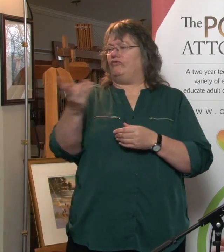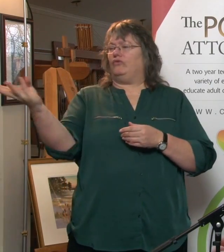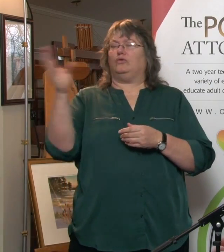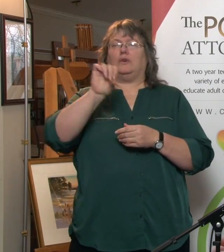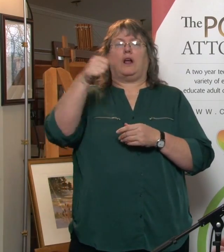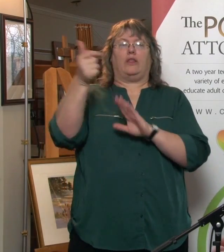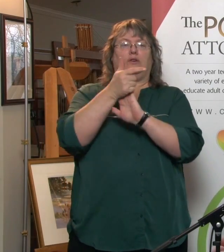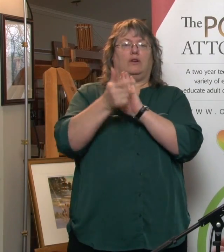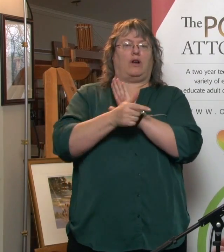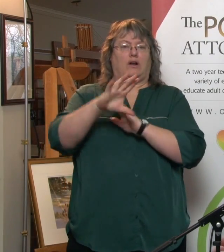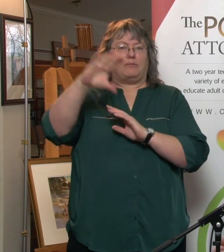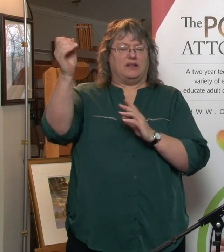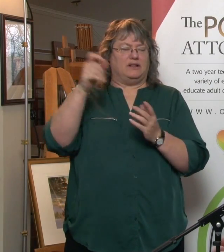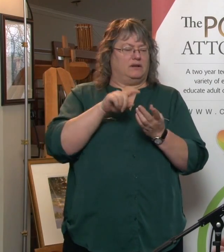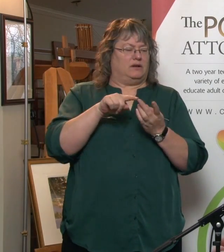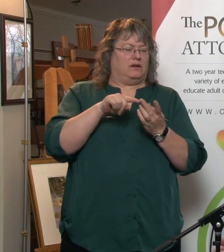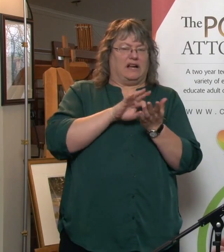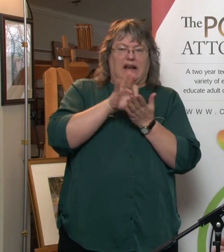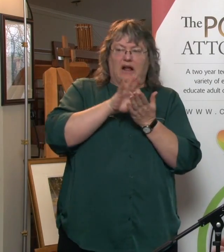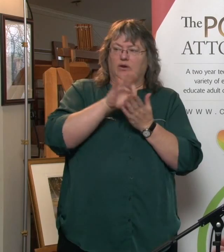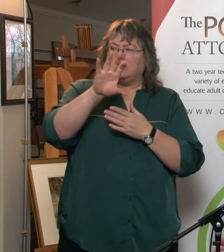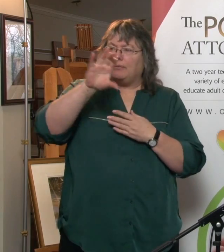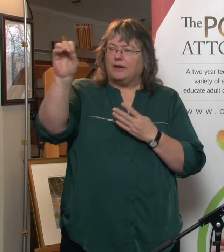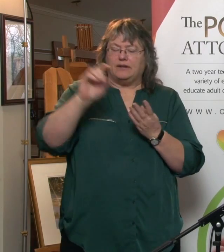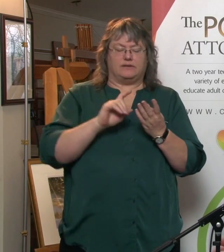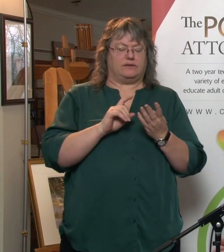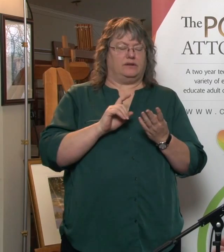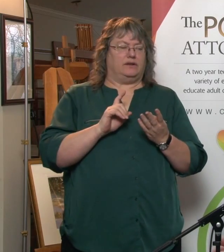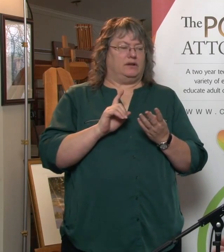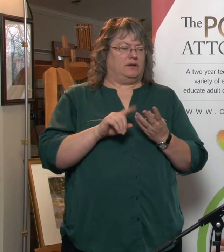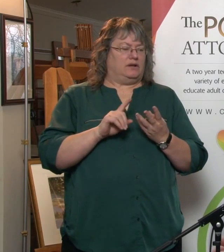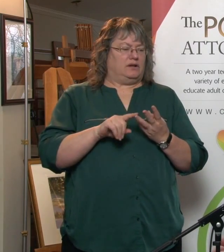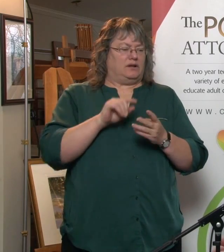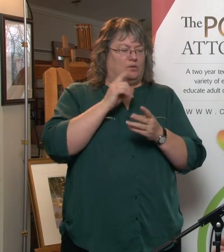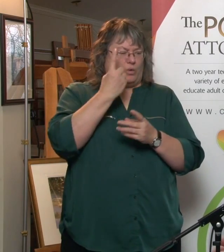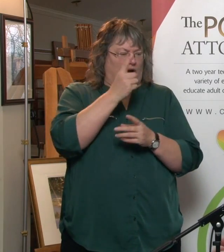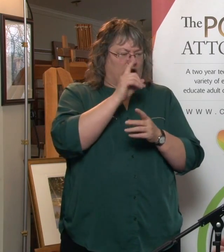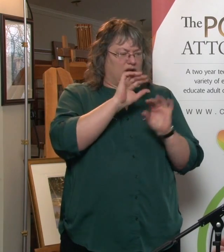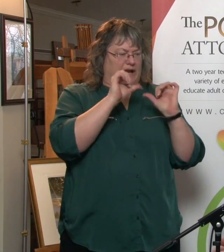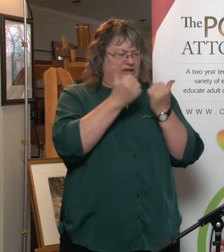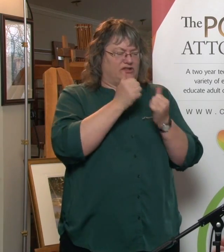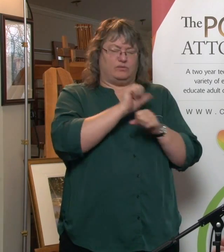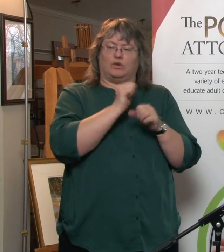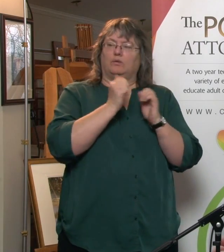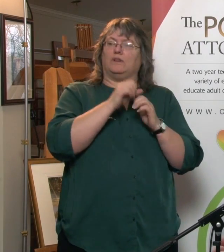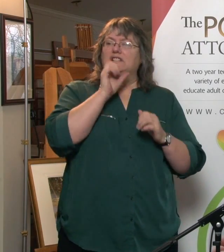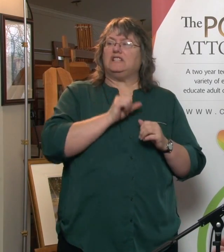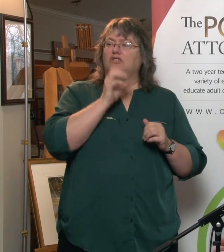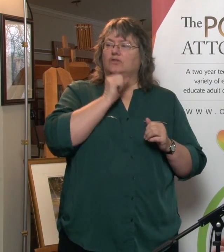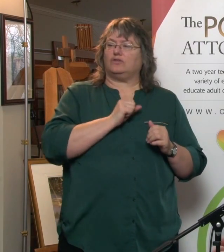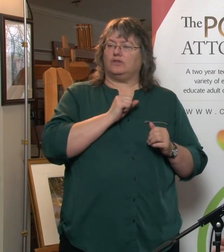firms involved. There's an accounting firm involved. There's a firm that's involved in working with elders, and